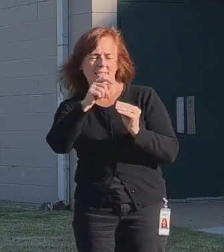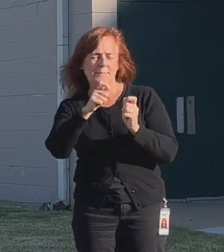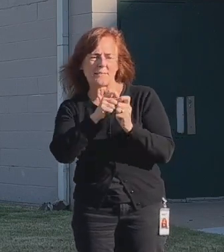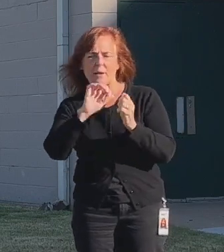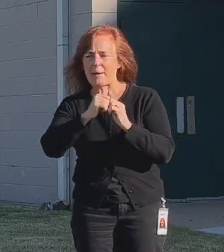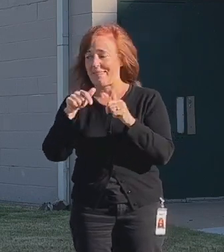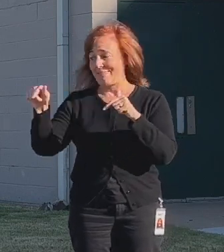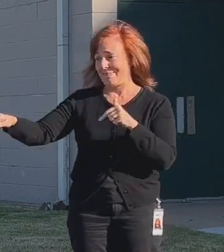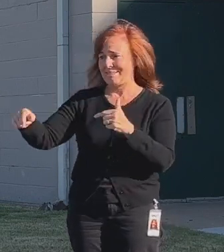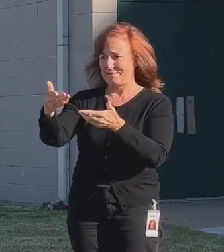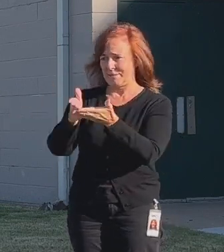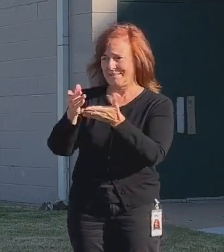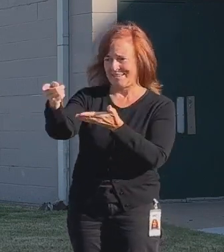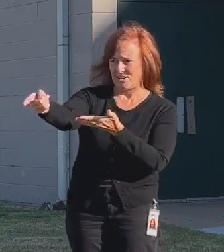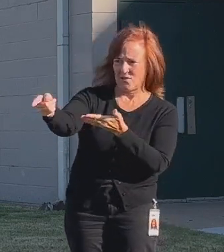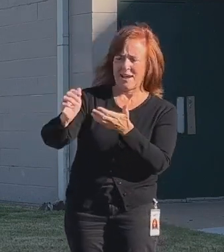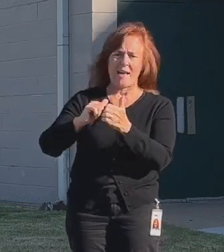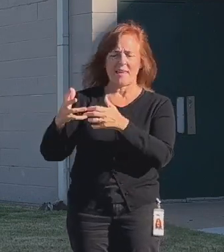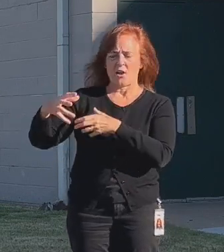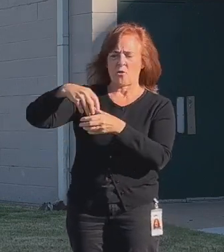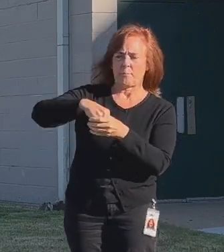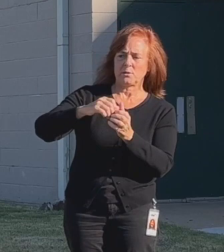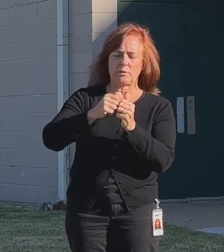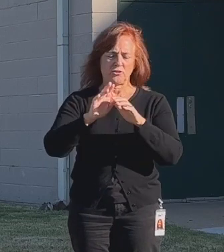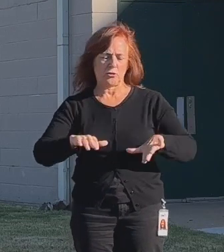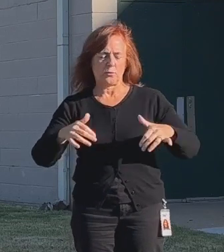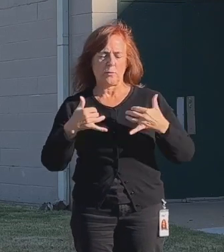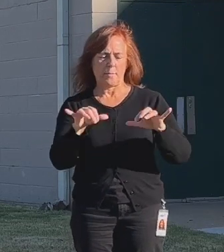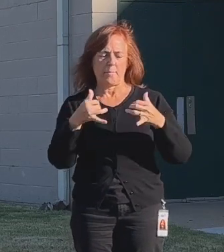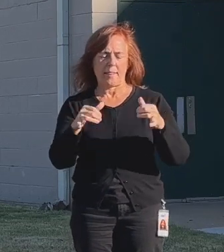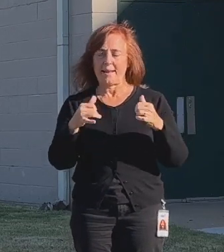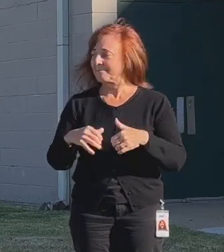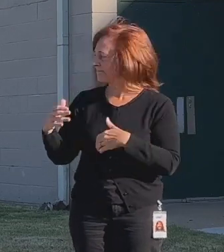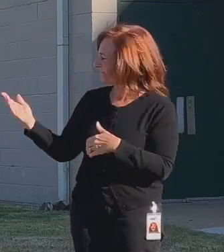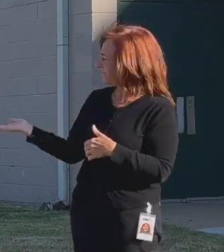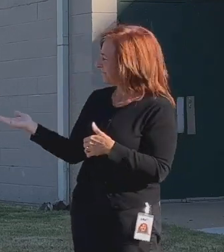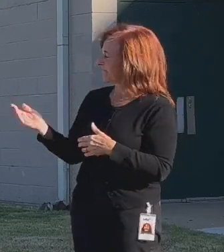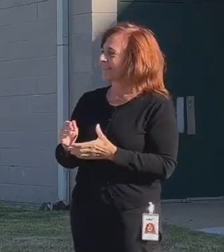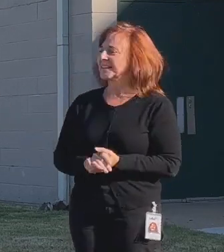about like this piece and how that can incorporate children and play Brian Montgomery.